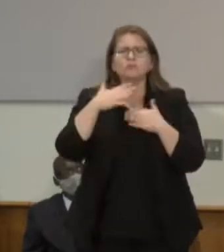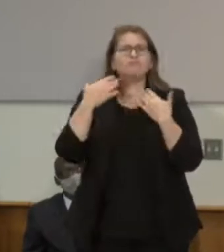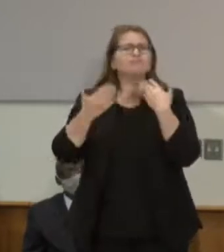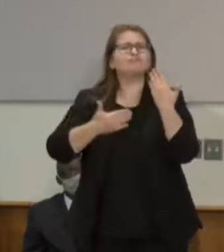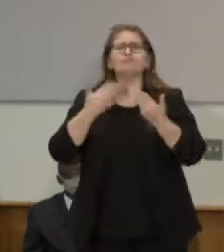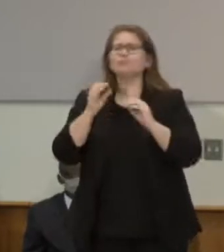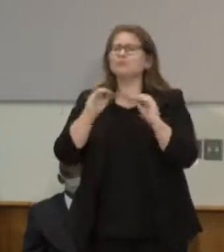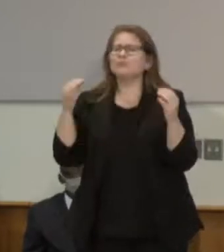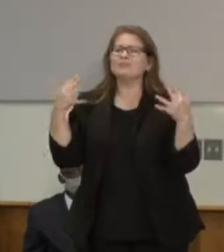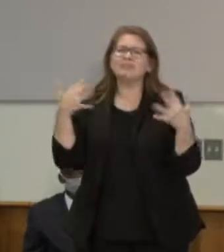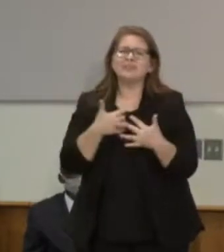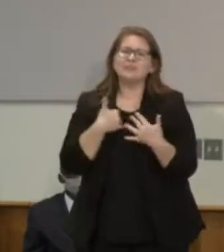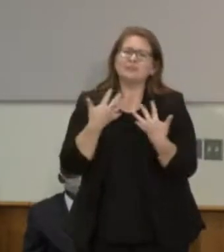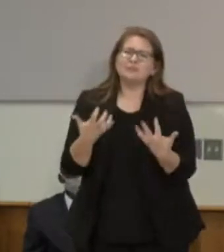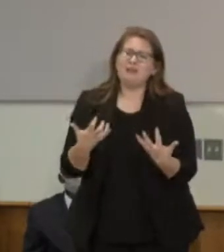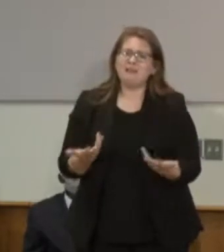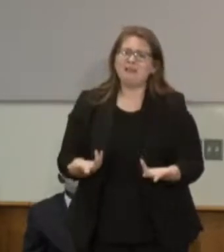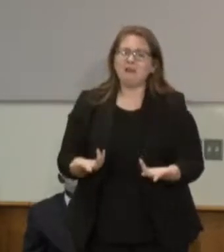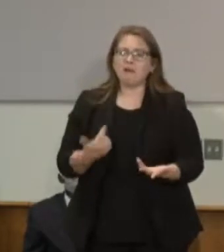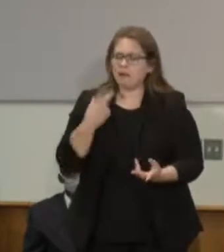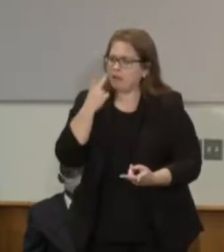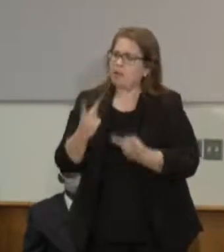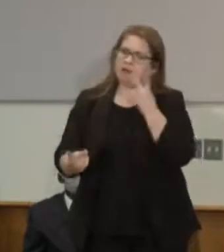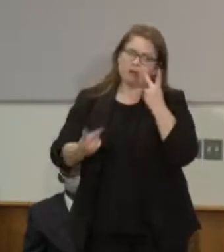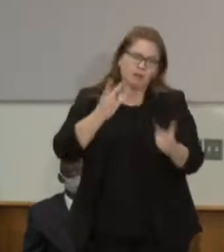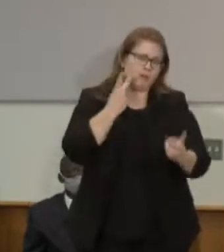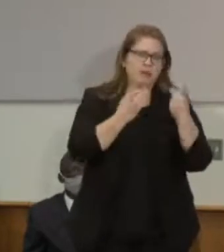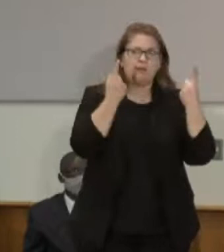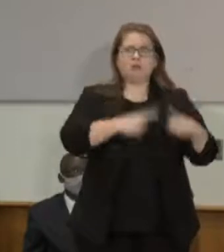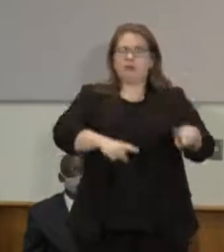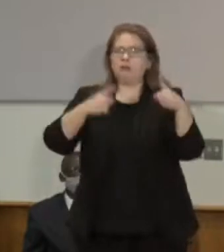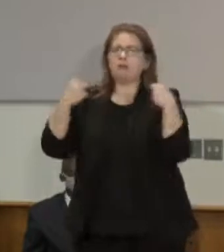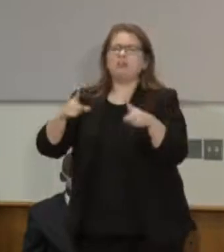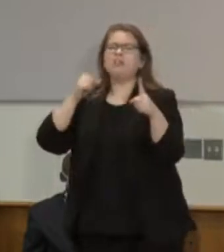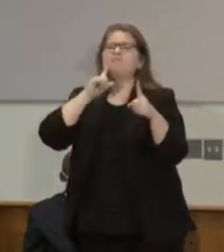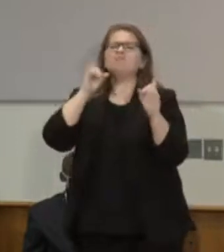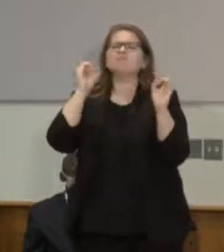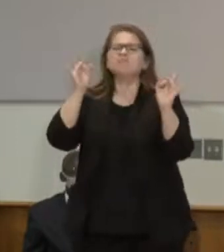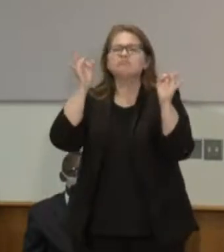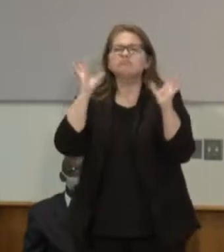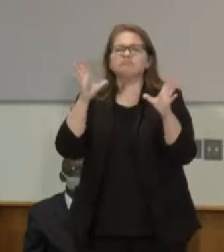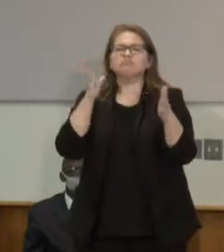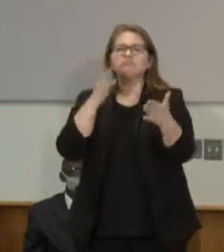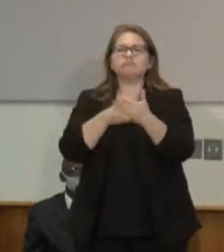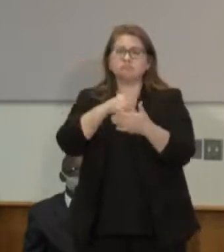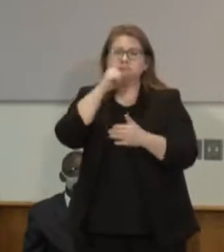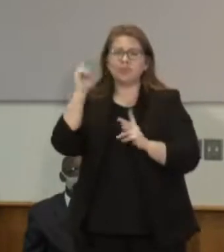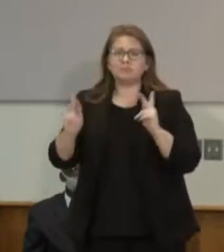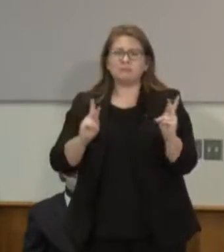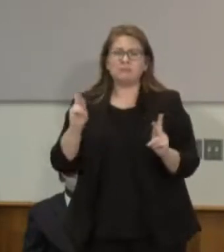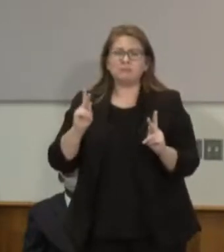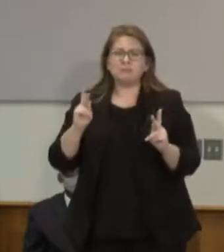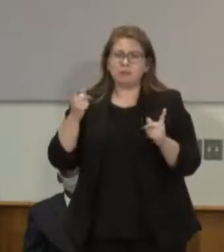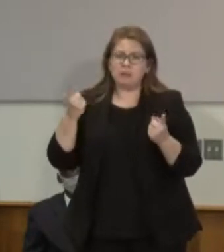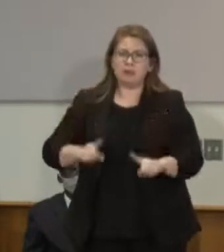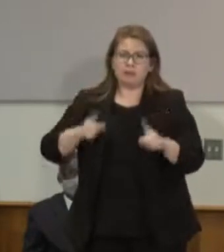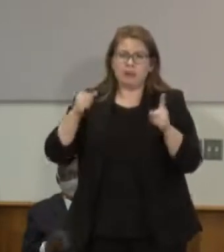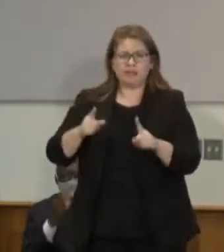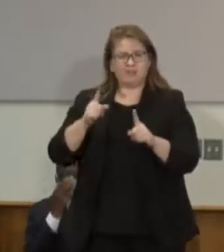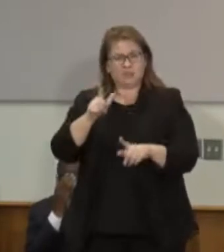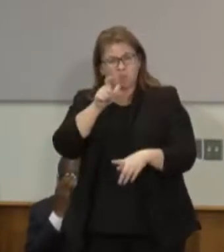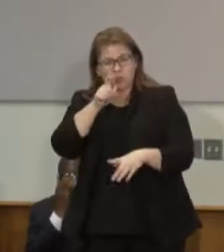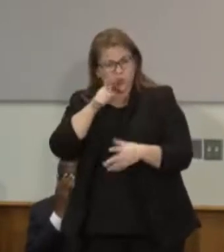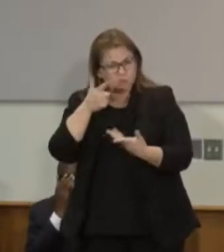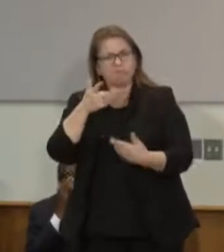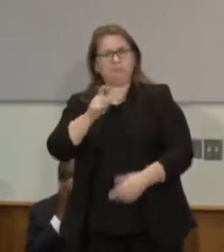time again, we have witnessed the evidence of horrors committed against black people by the police in